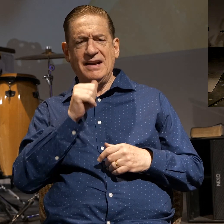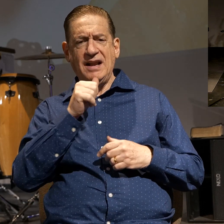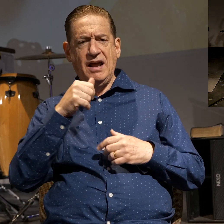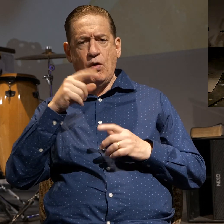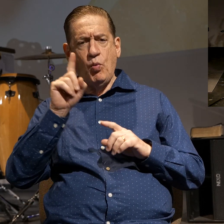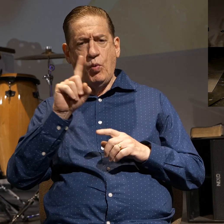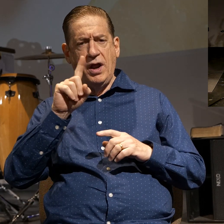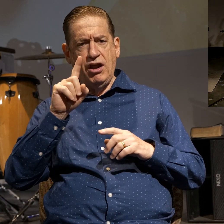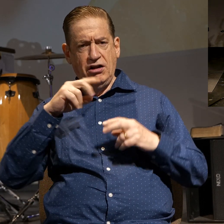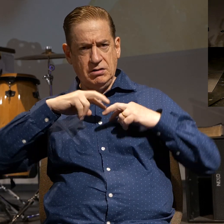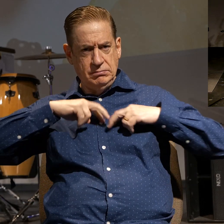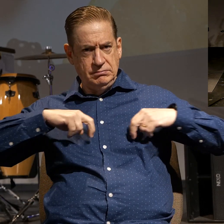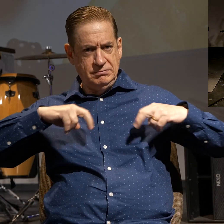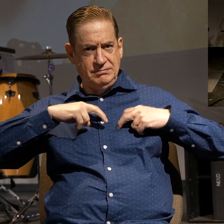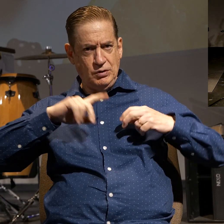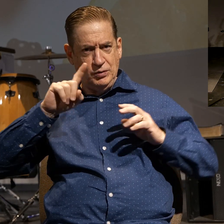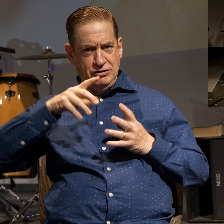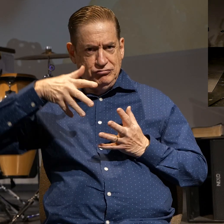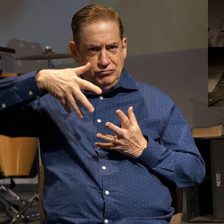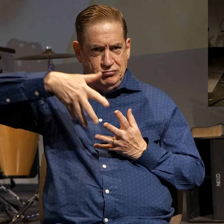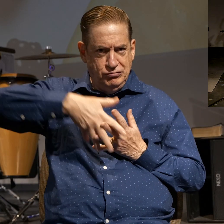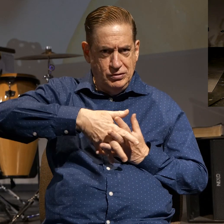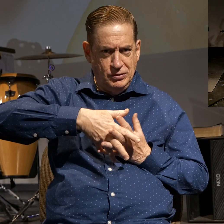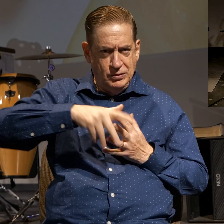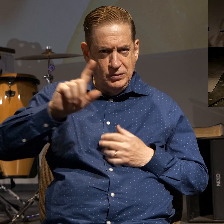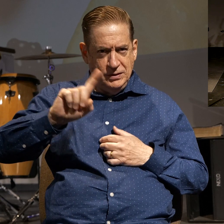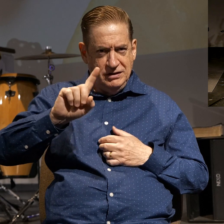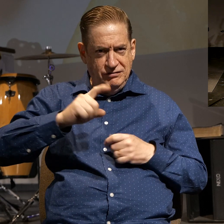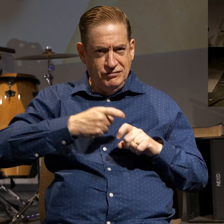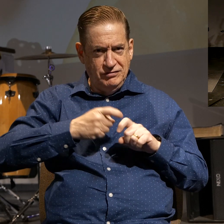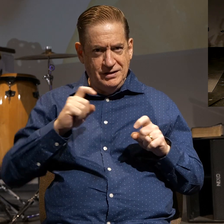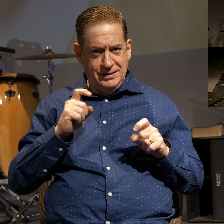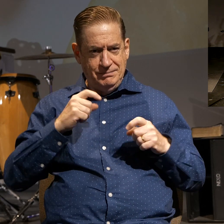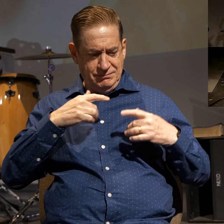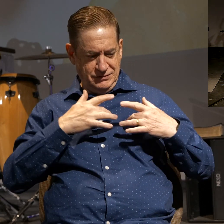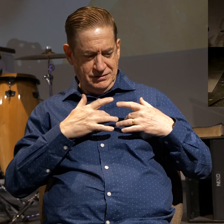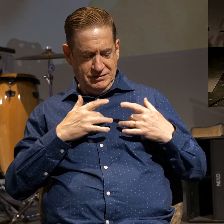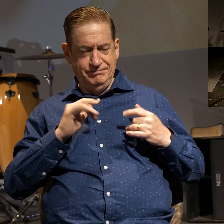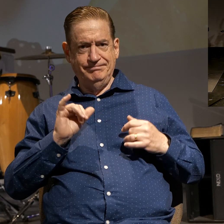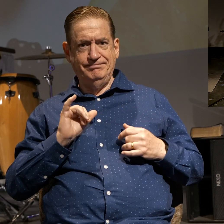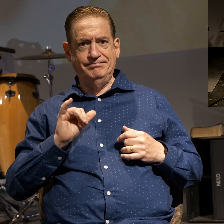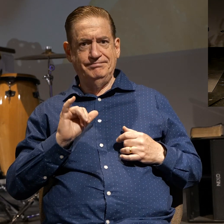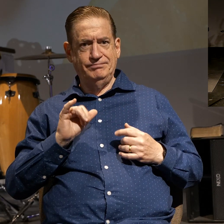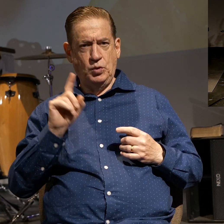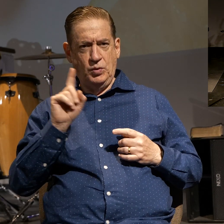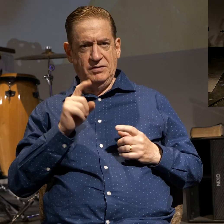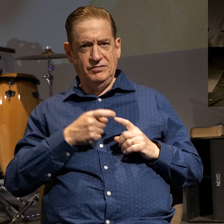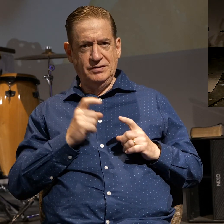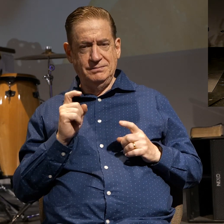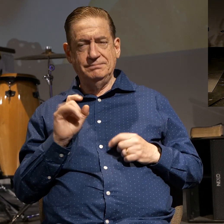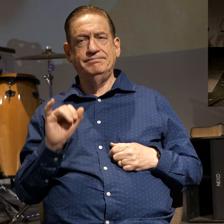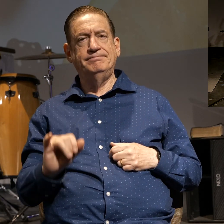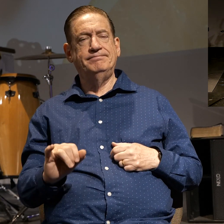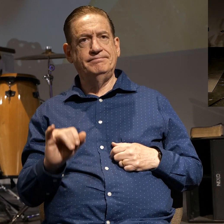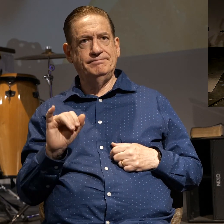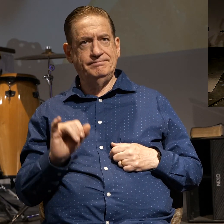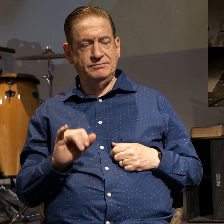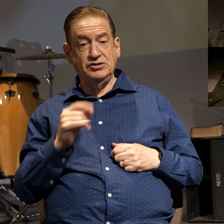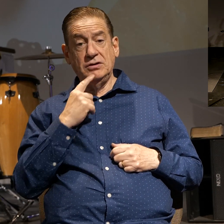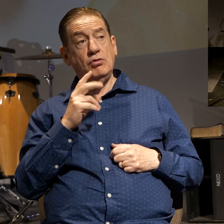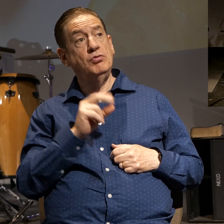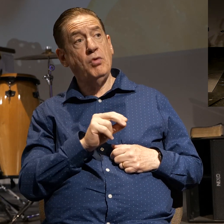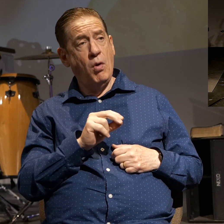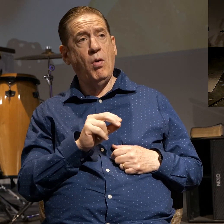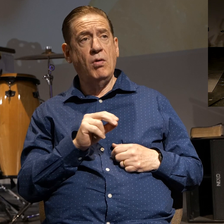That's what he's saying here. You've got to get to the root. Because just saying no, that's a moral or restrained will. It's